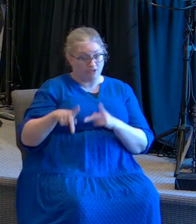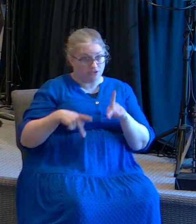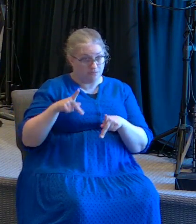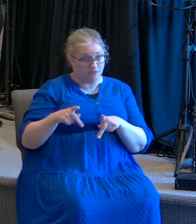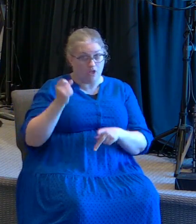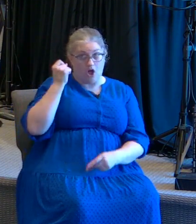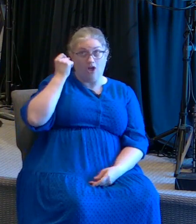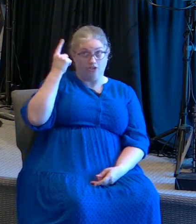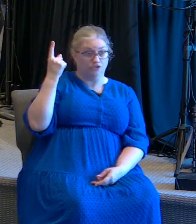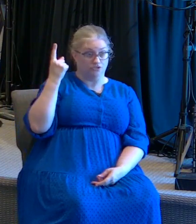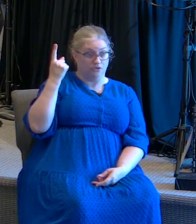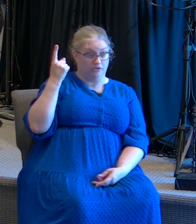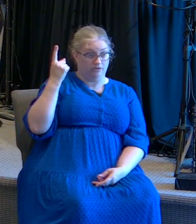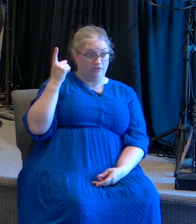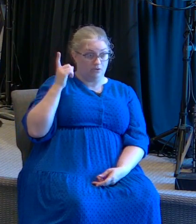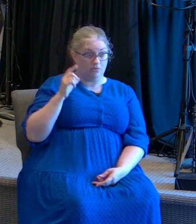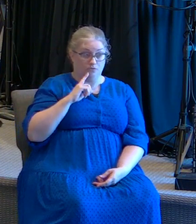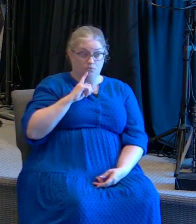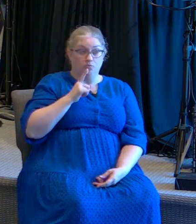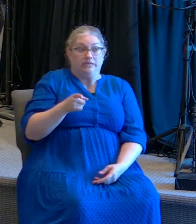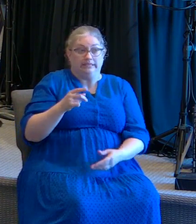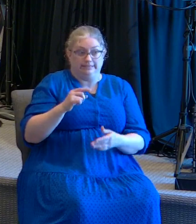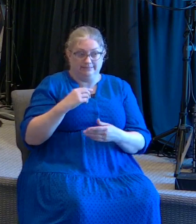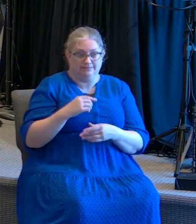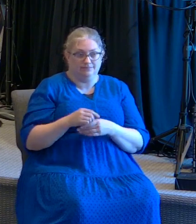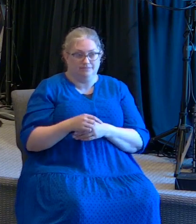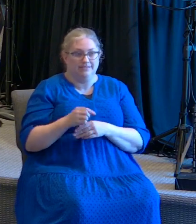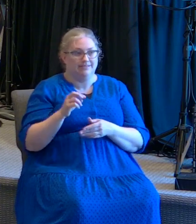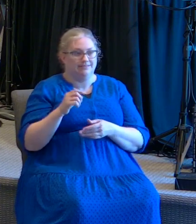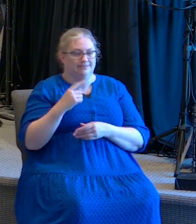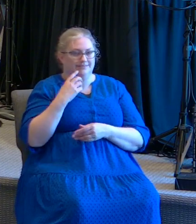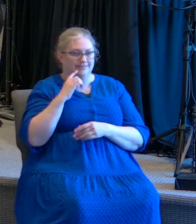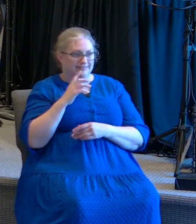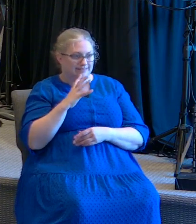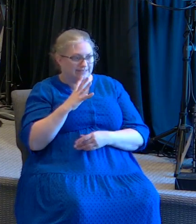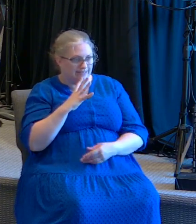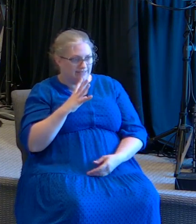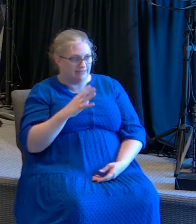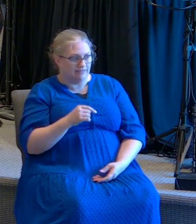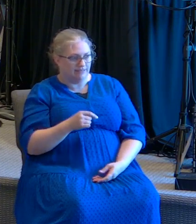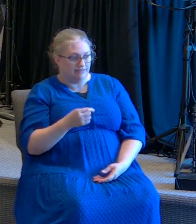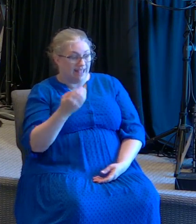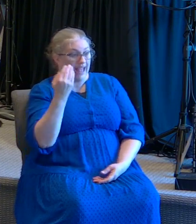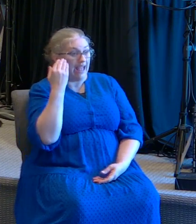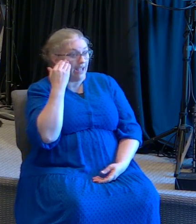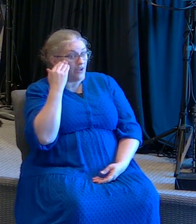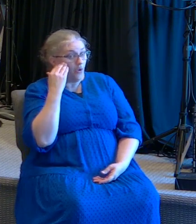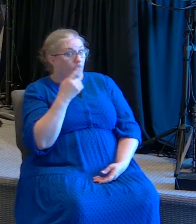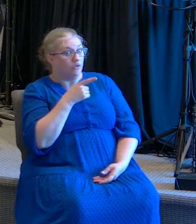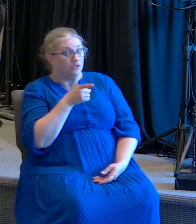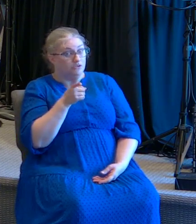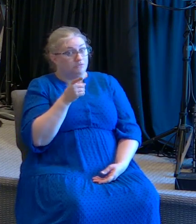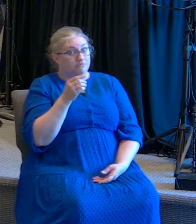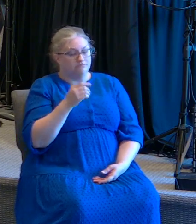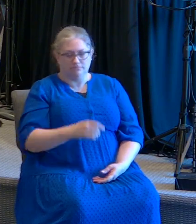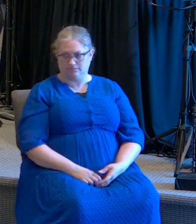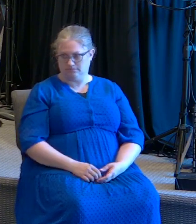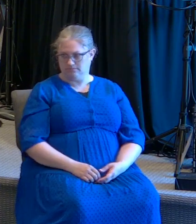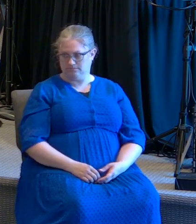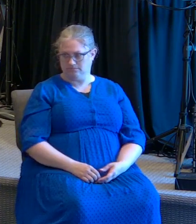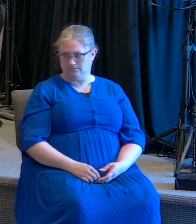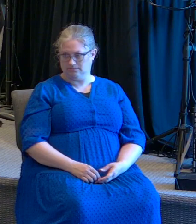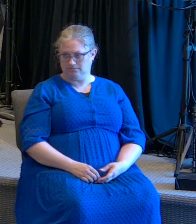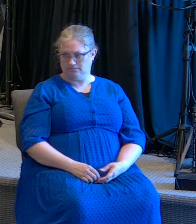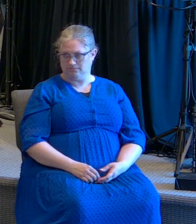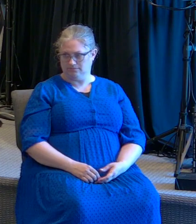saying he was. Porque ellos sabían lo que estaba diciendo. I know that you know what I know I said